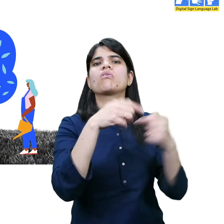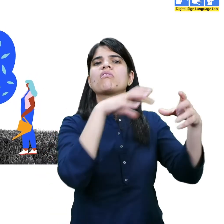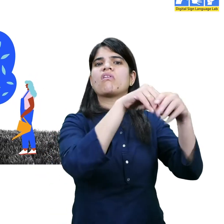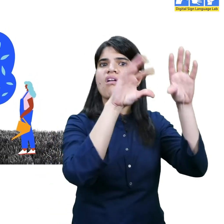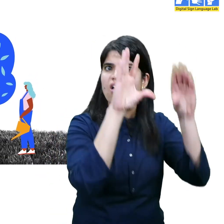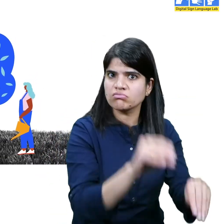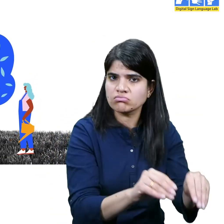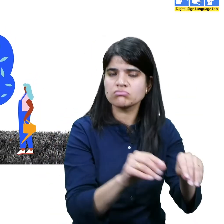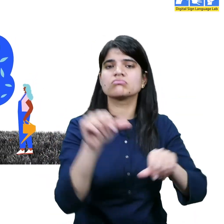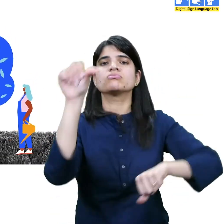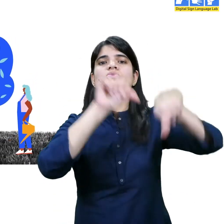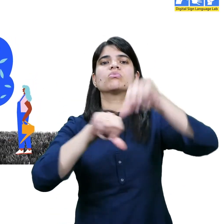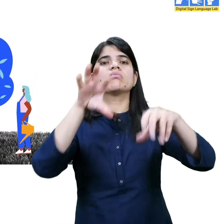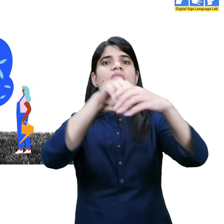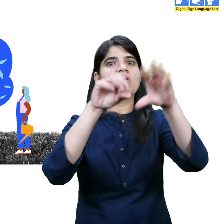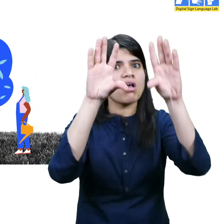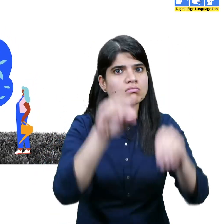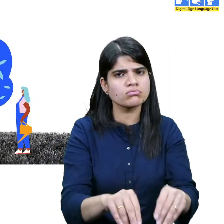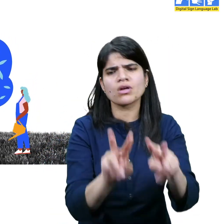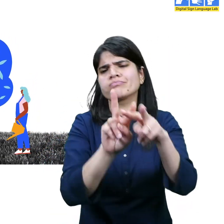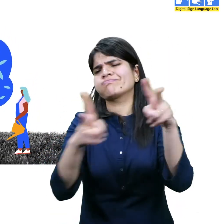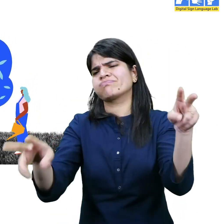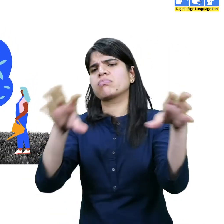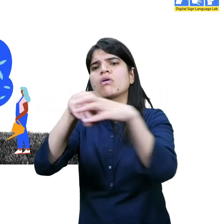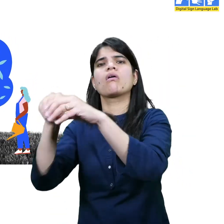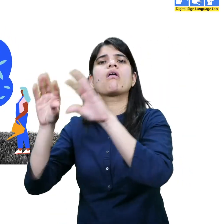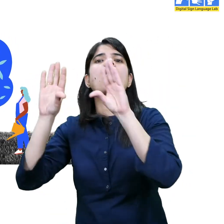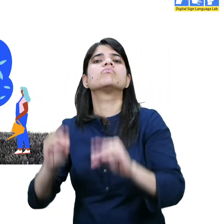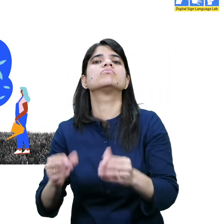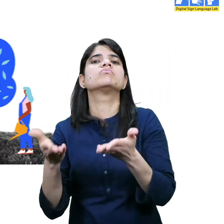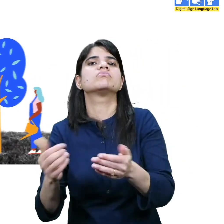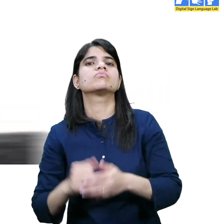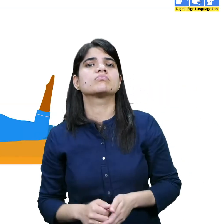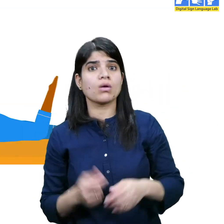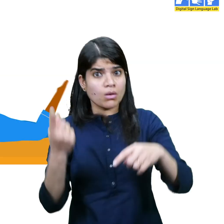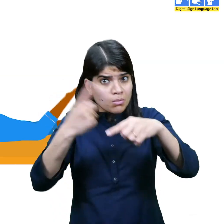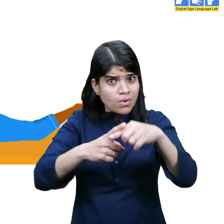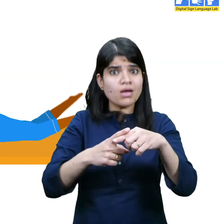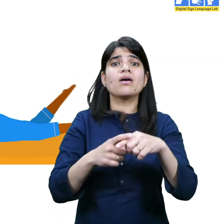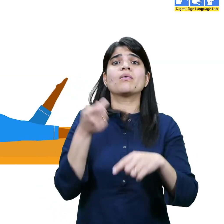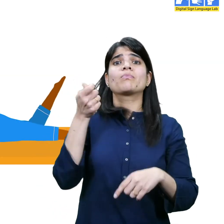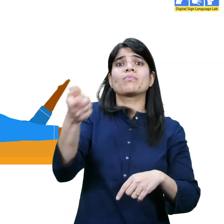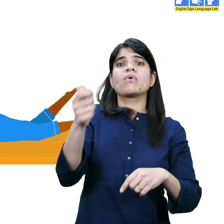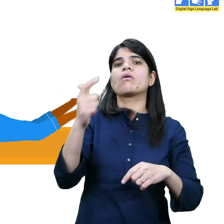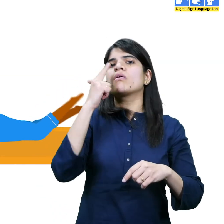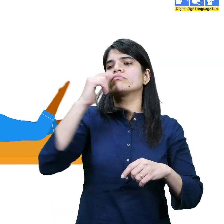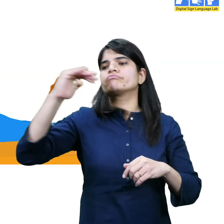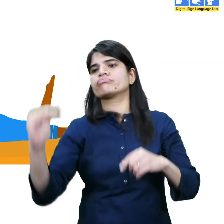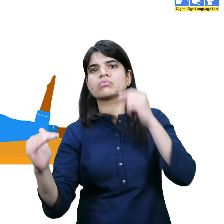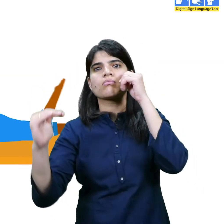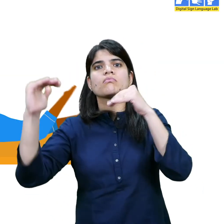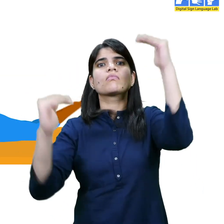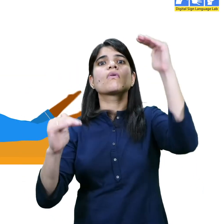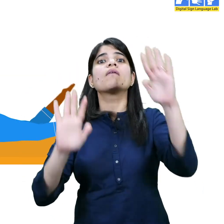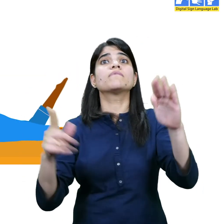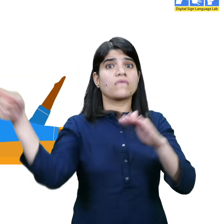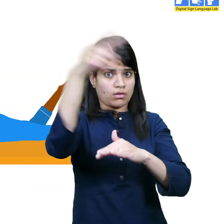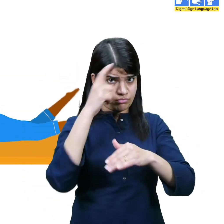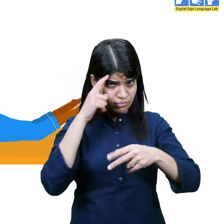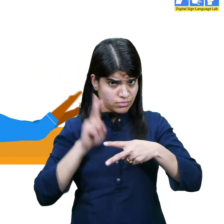in politics, leadership roles and career fields like science and engineering. As well as making money less than